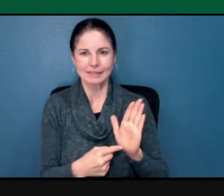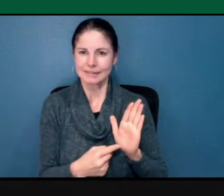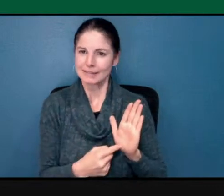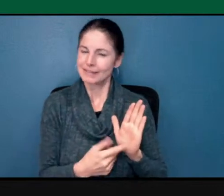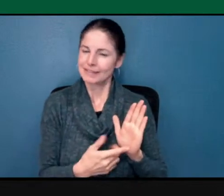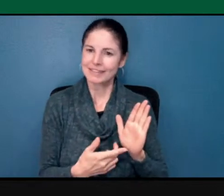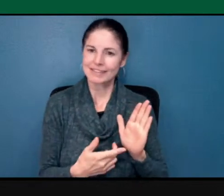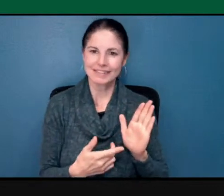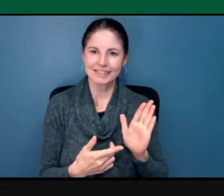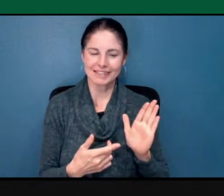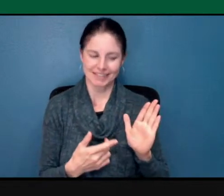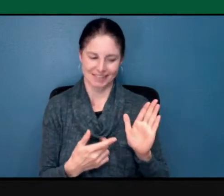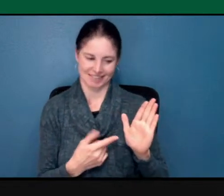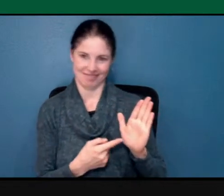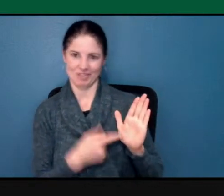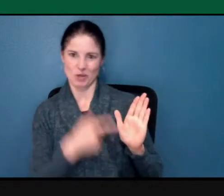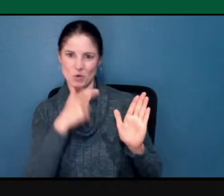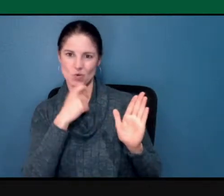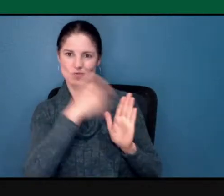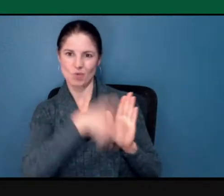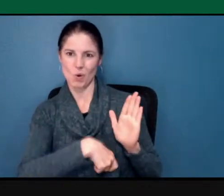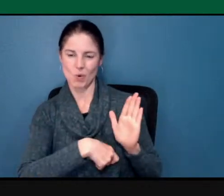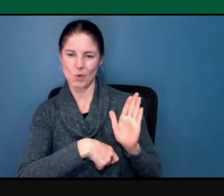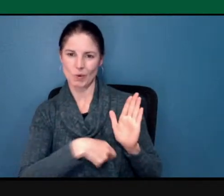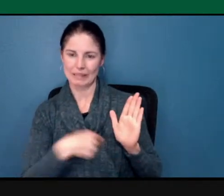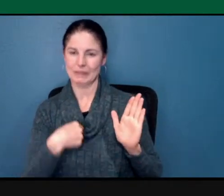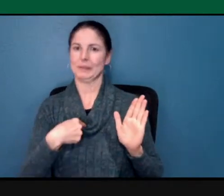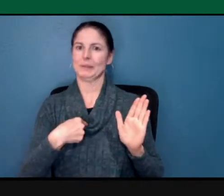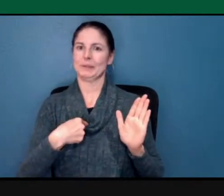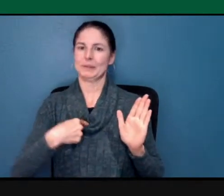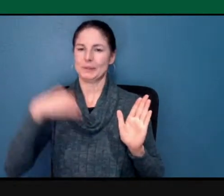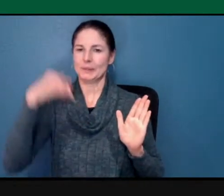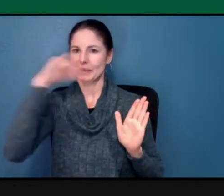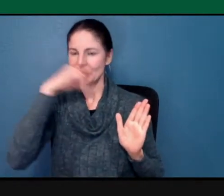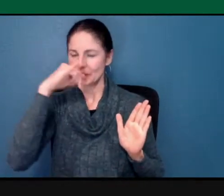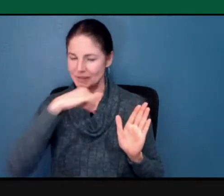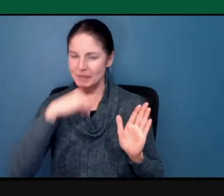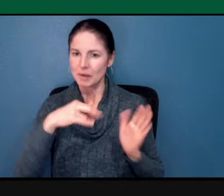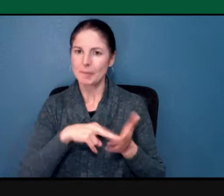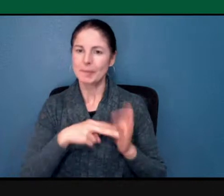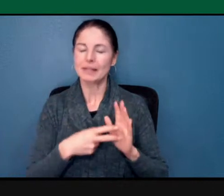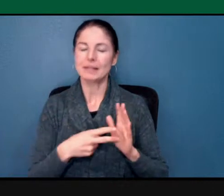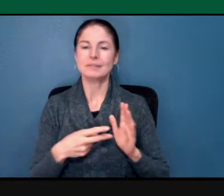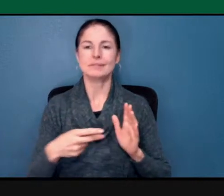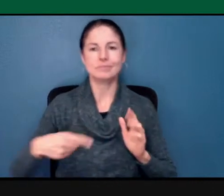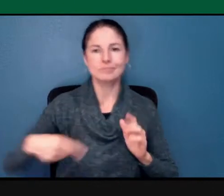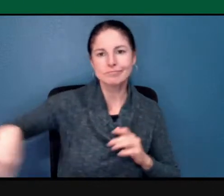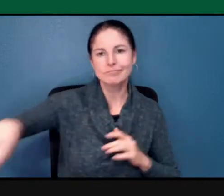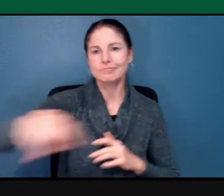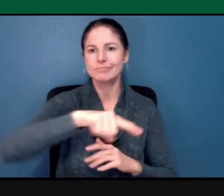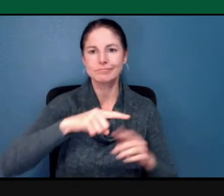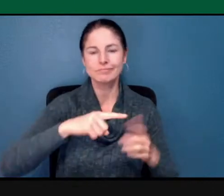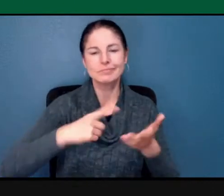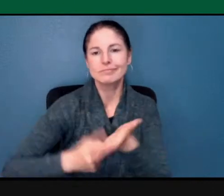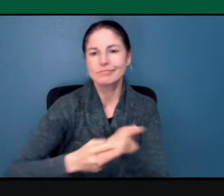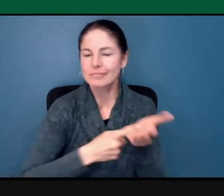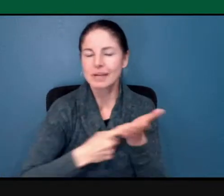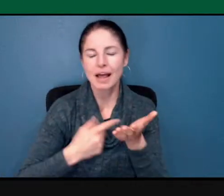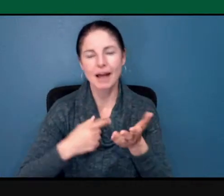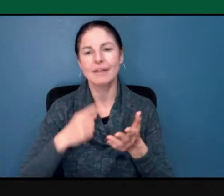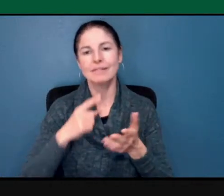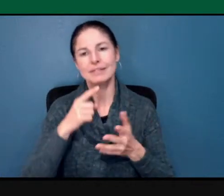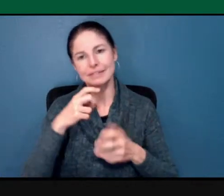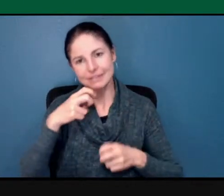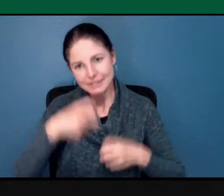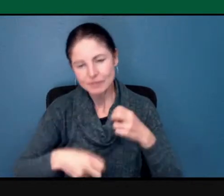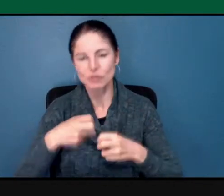applying it. And so we need to create opportunities for people to have these difficult conversations and really bring it all the way back to